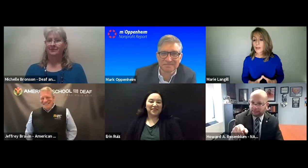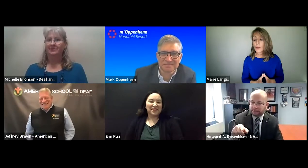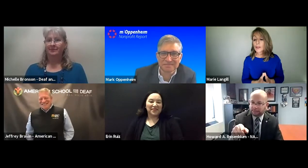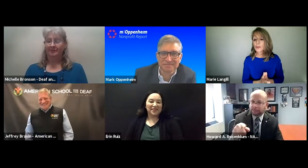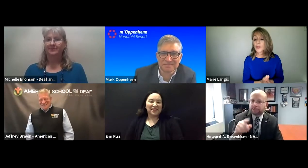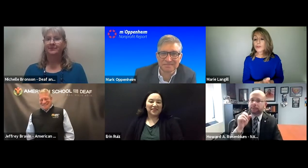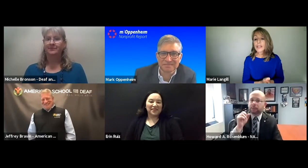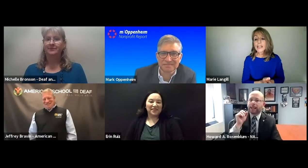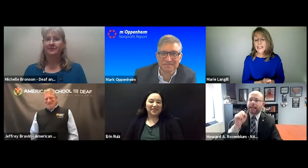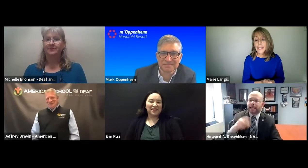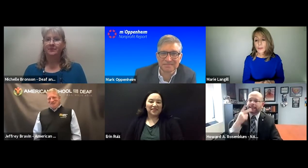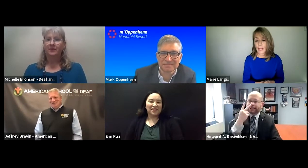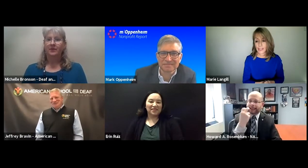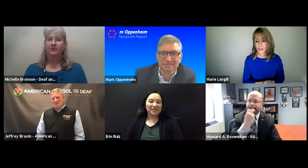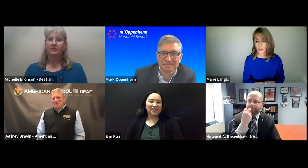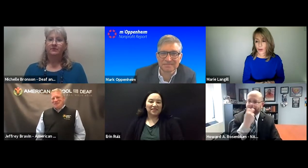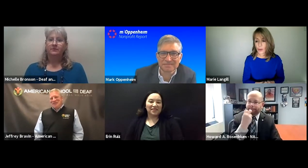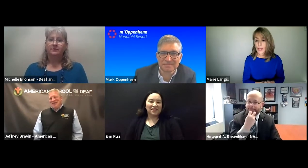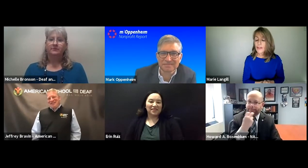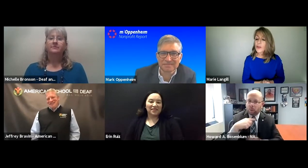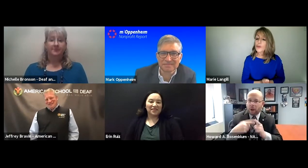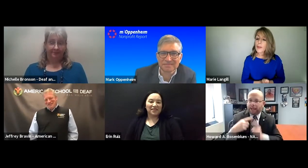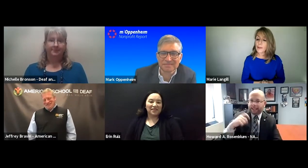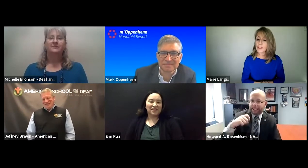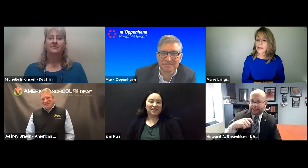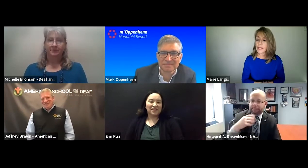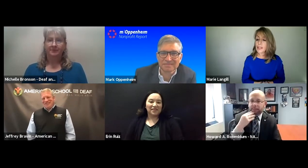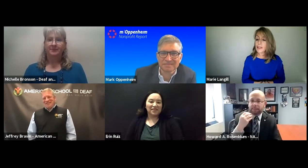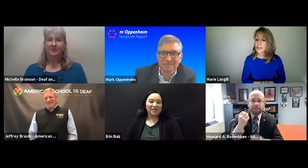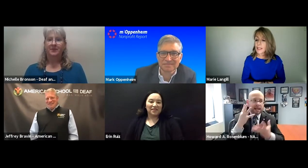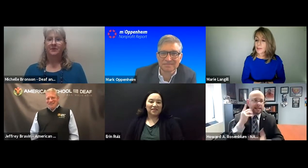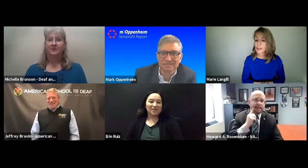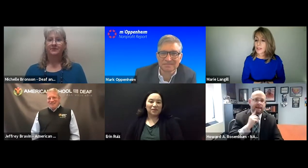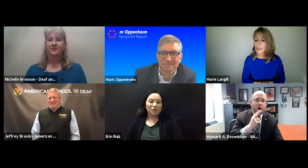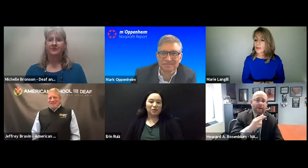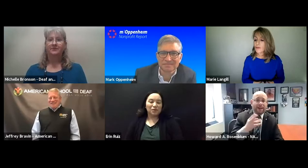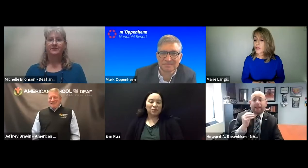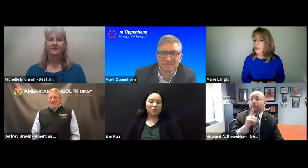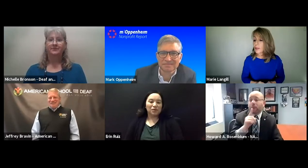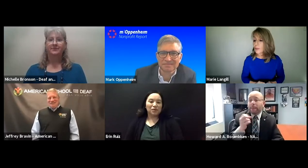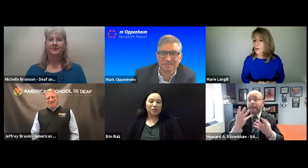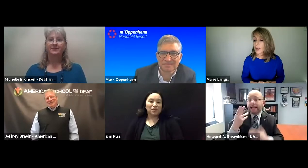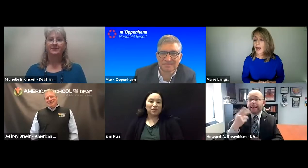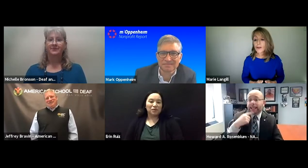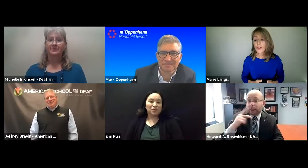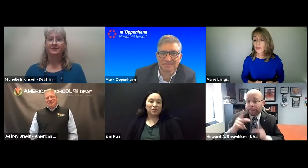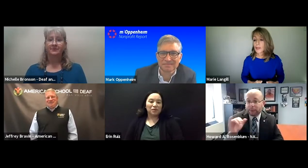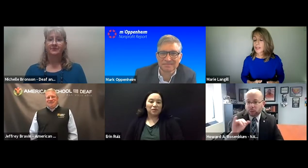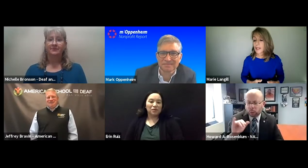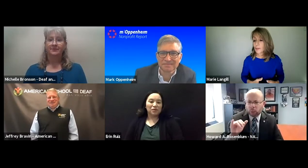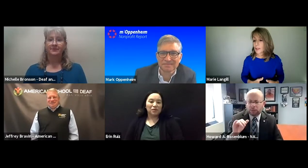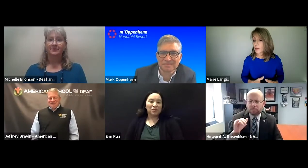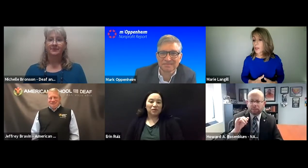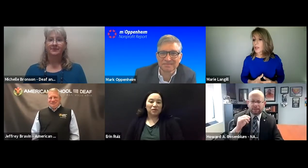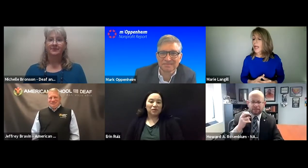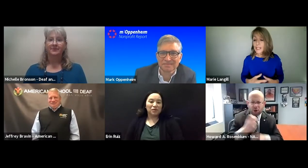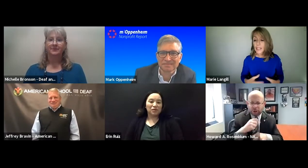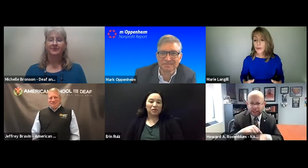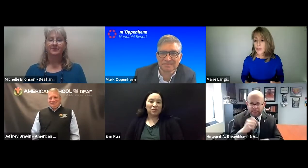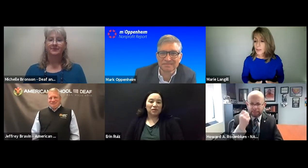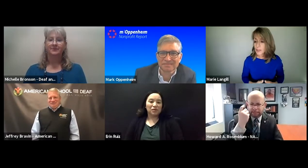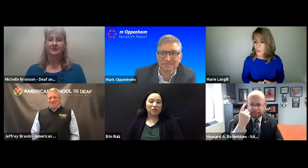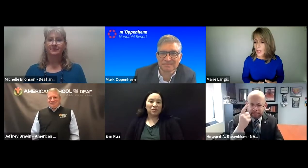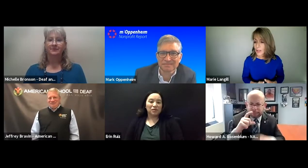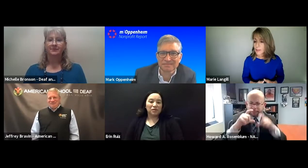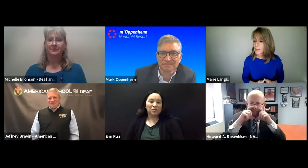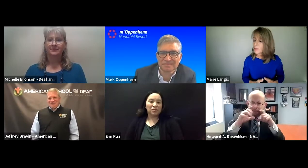Right. We should be using clear masks though. Then you'd be able to see the lips. Very important. Hard of hearing deaf people and